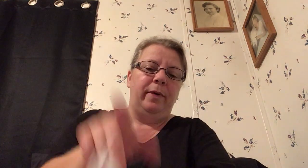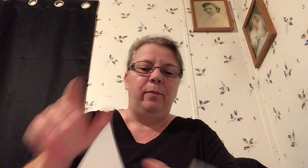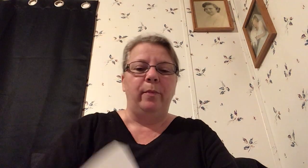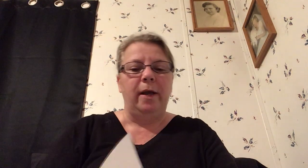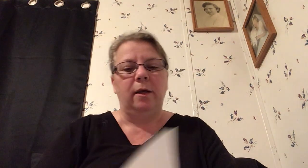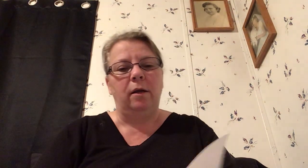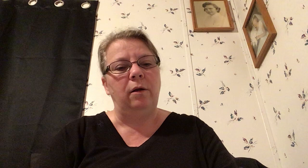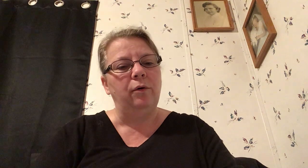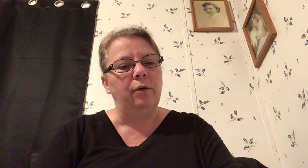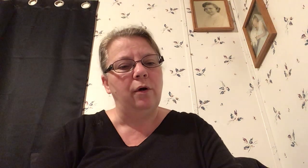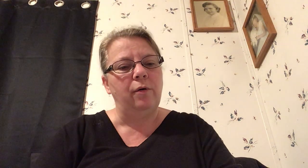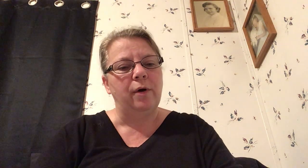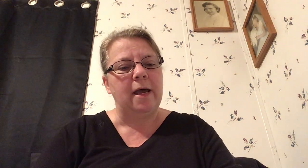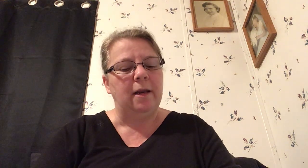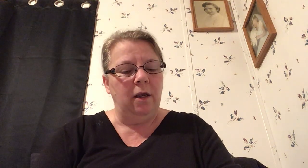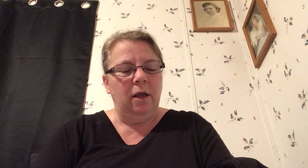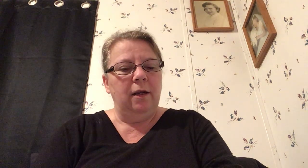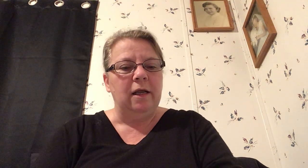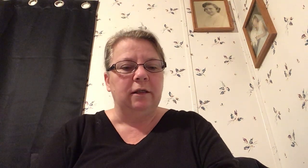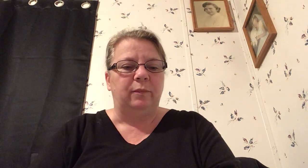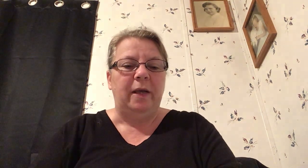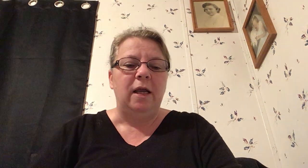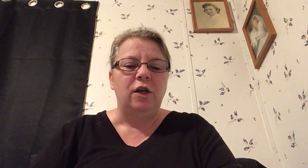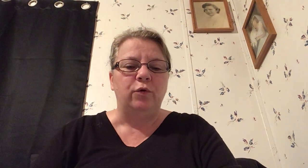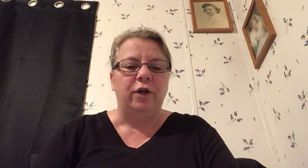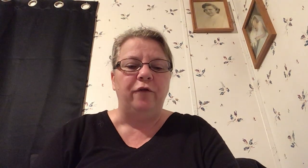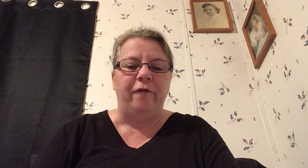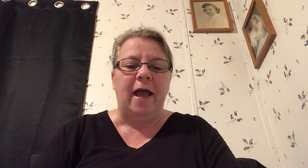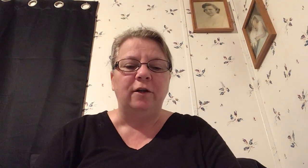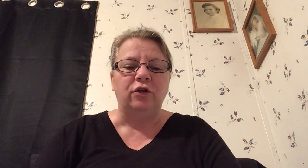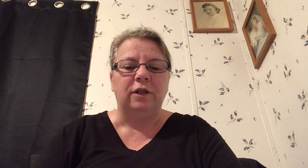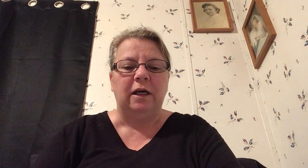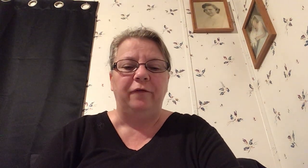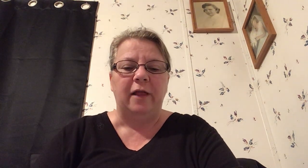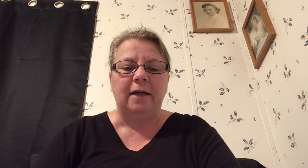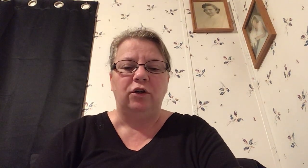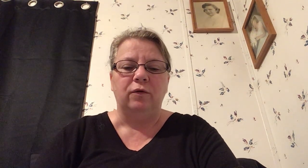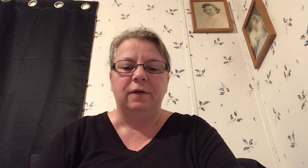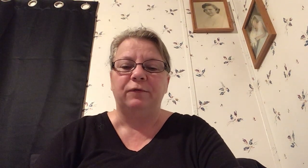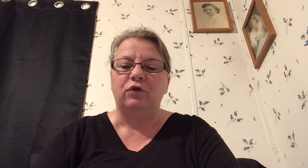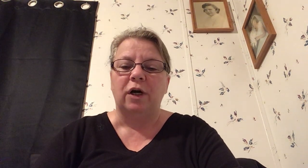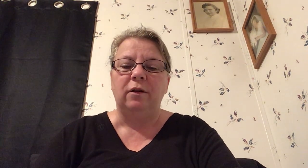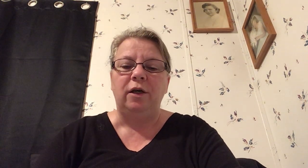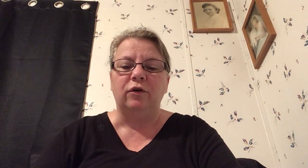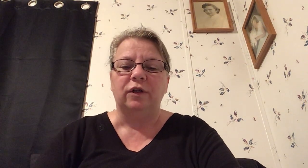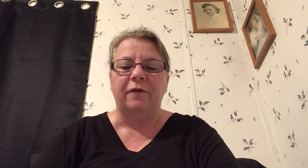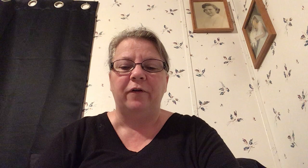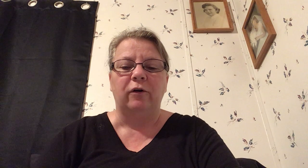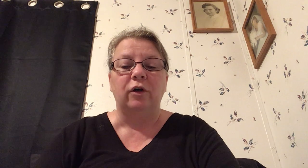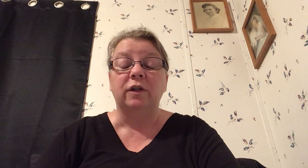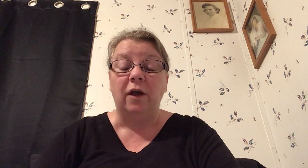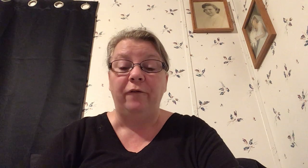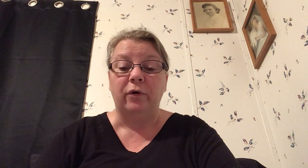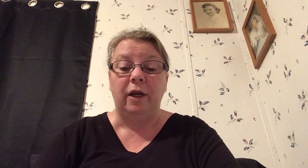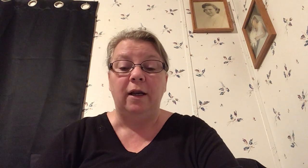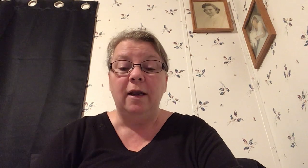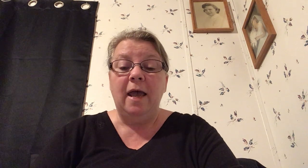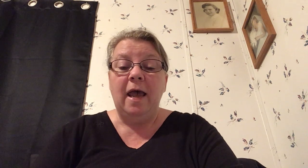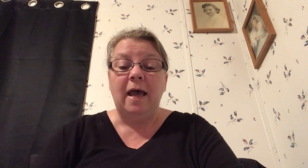paperback here all right next page when you find yourself like joseph struggling or suffering as